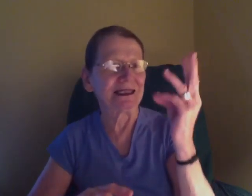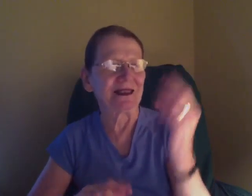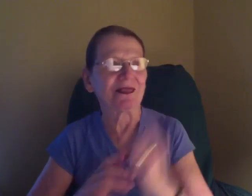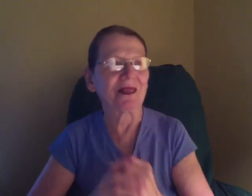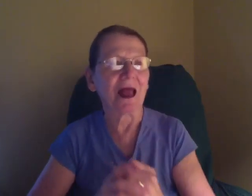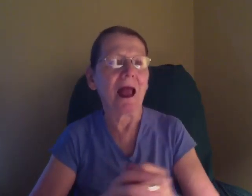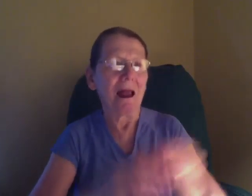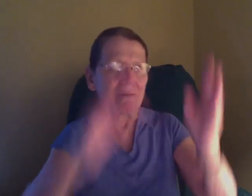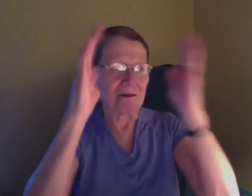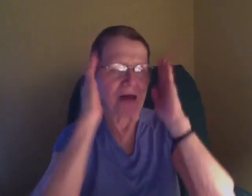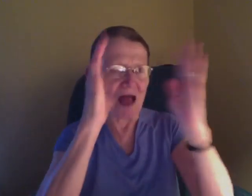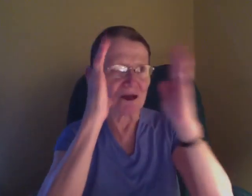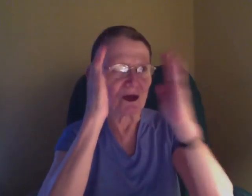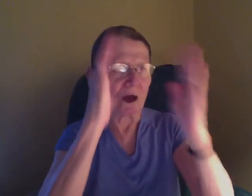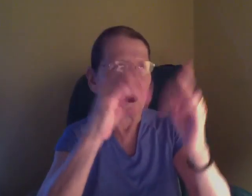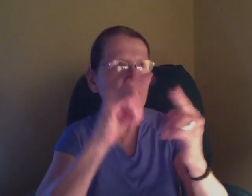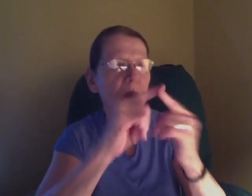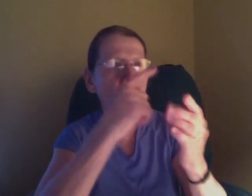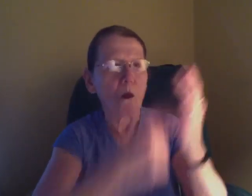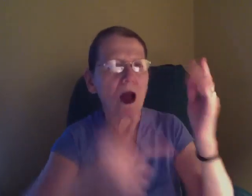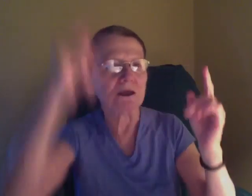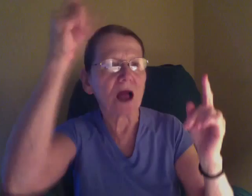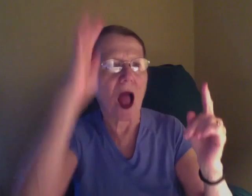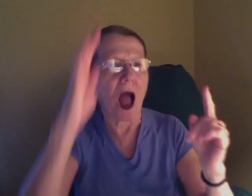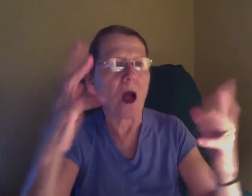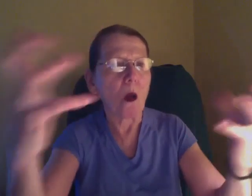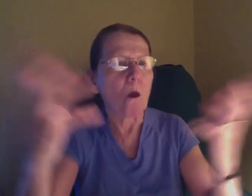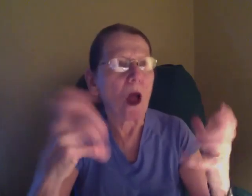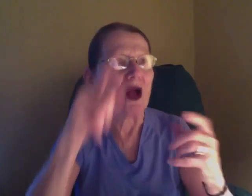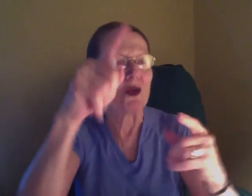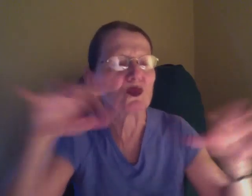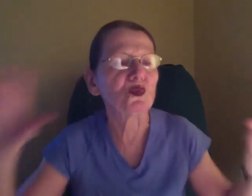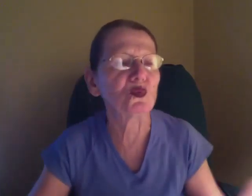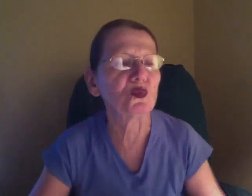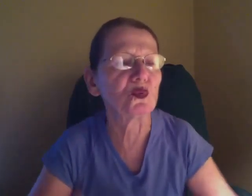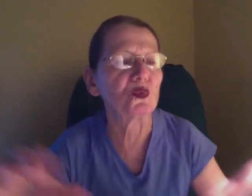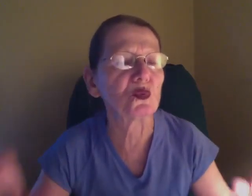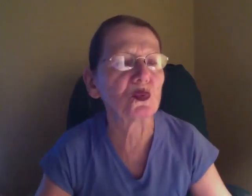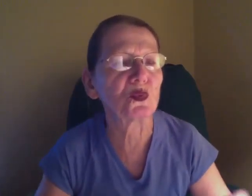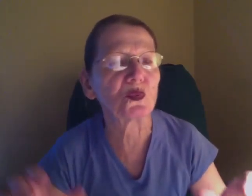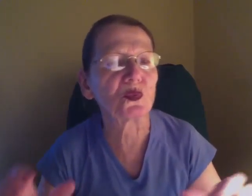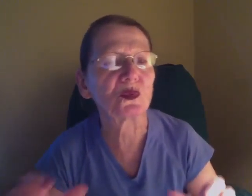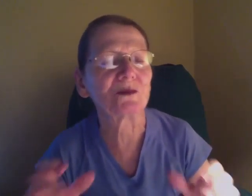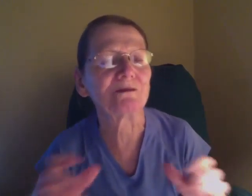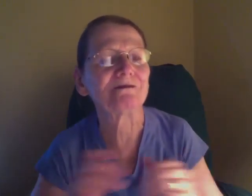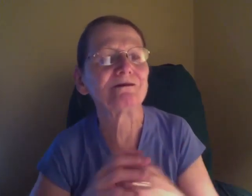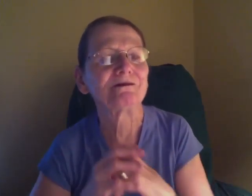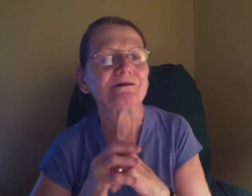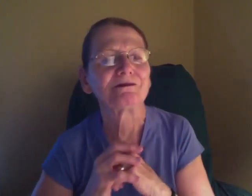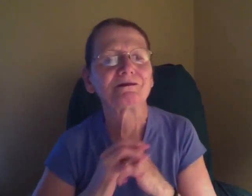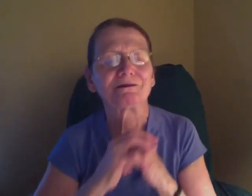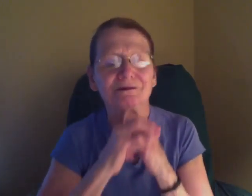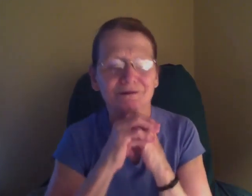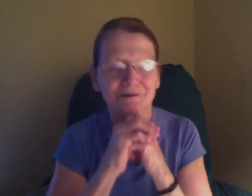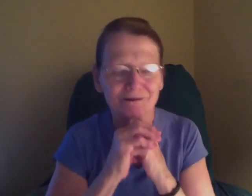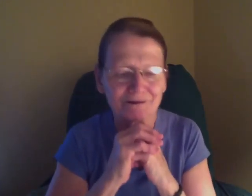that's what I'm going to